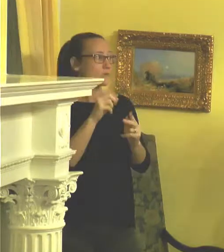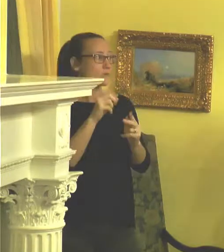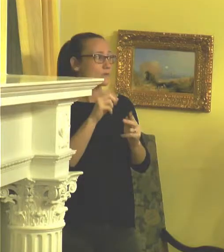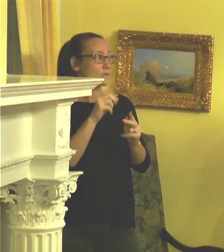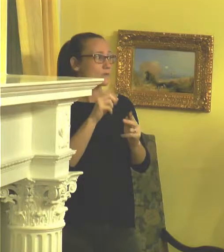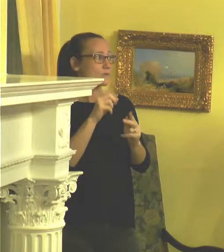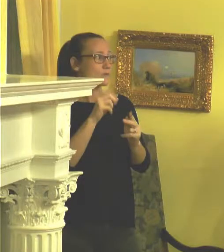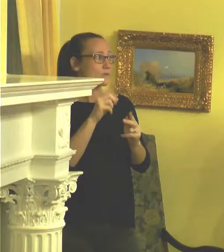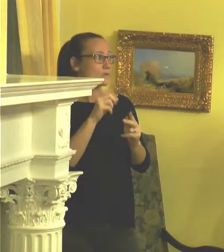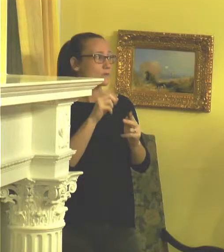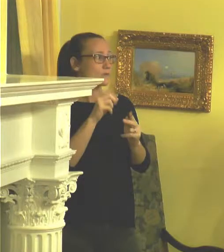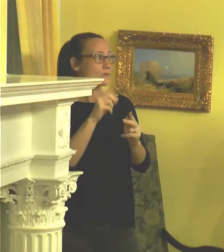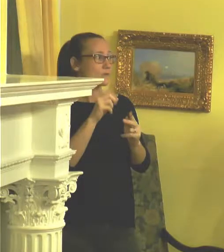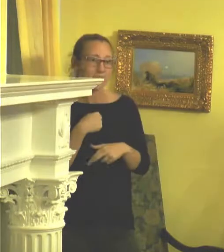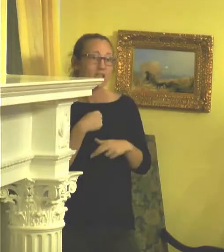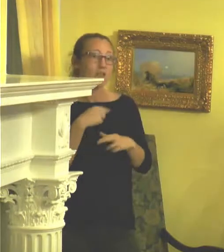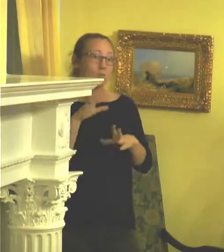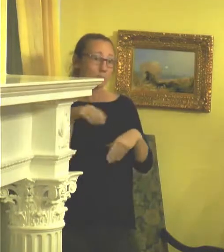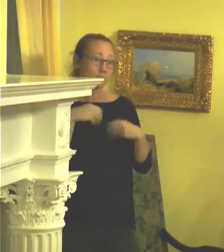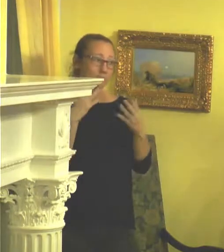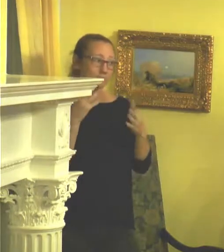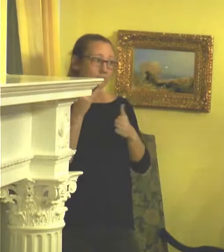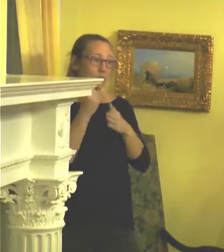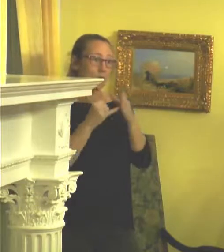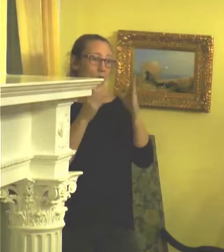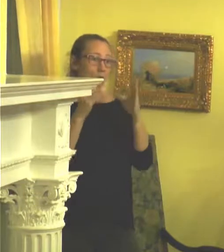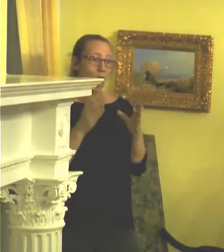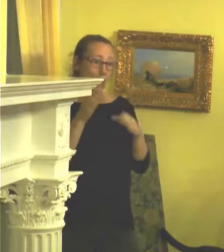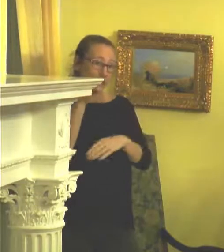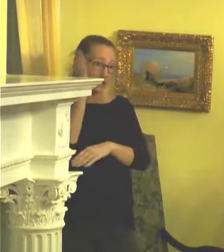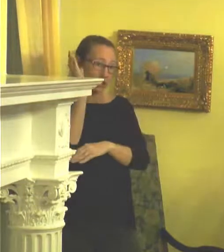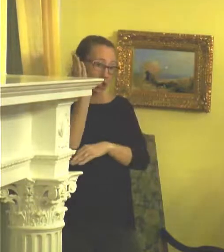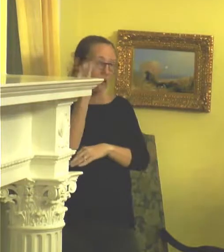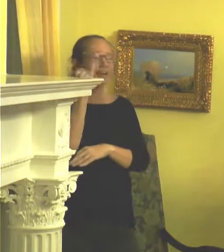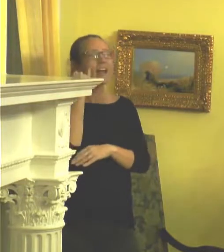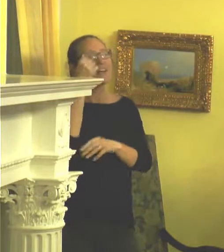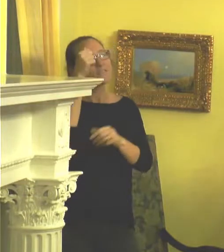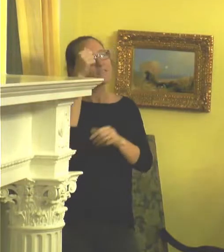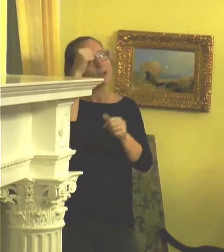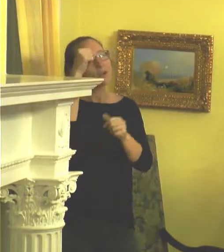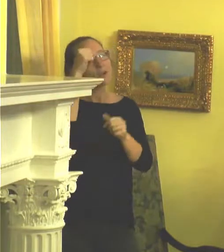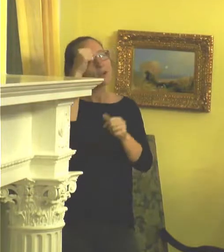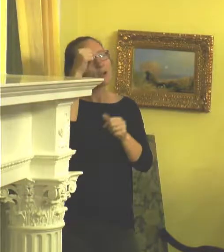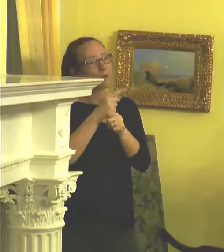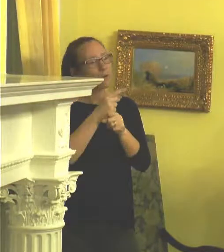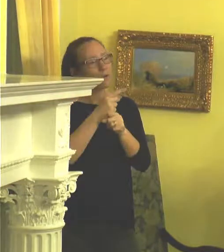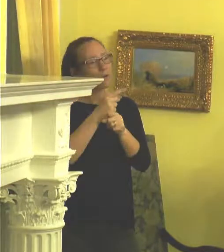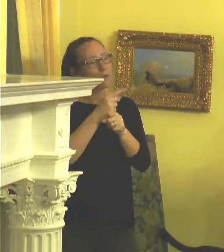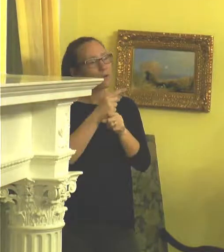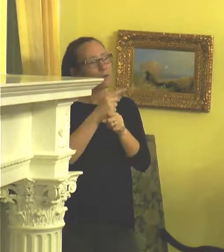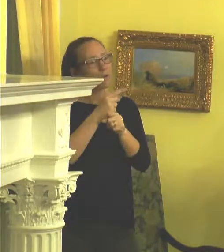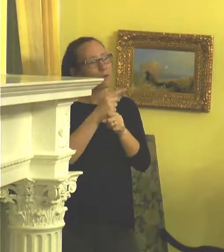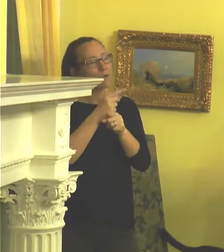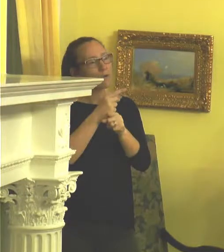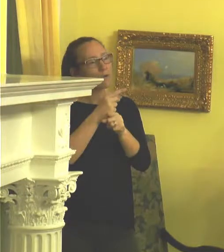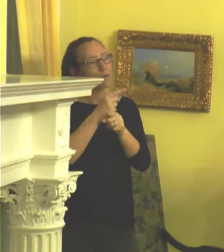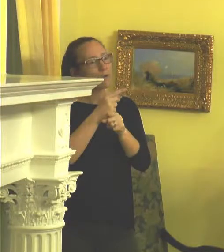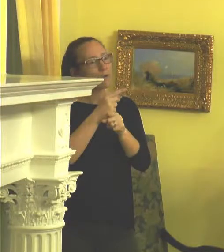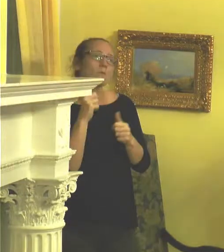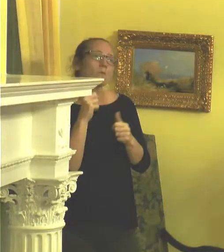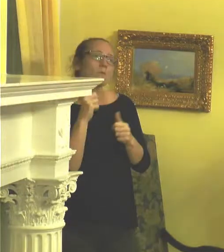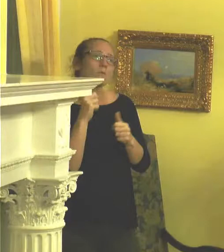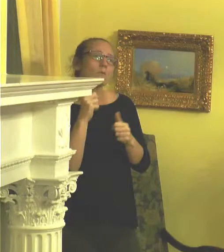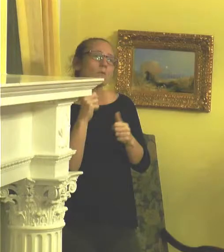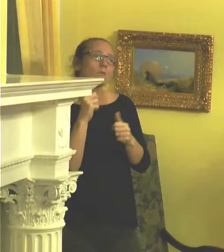were giving an artist talk. If I'm remembering right, it was Overstreet McCas, Dustin Harwood,